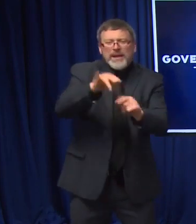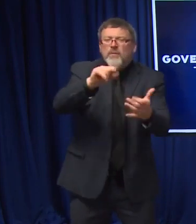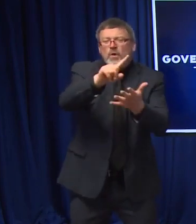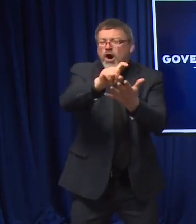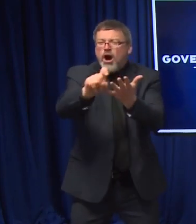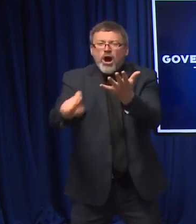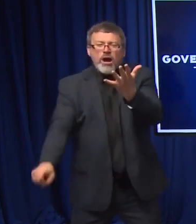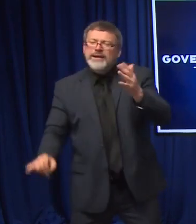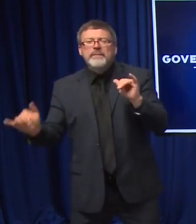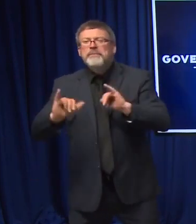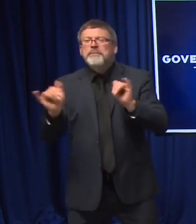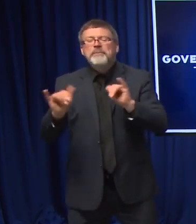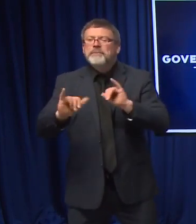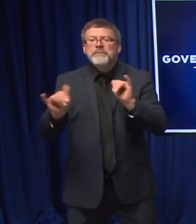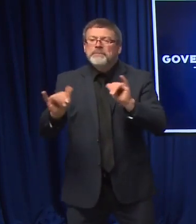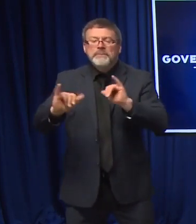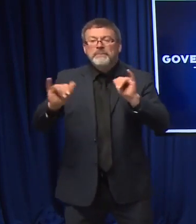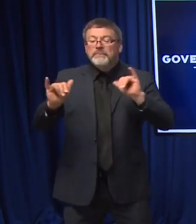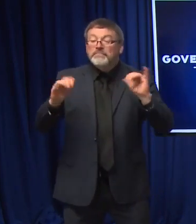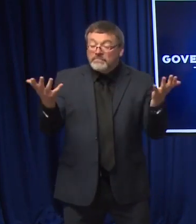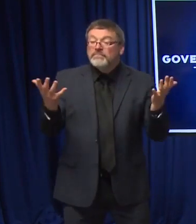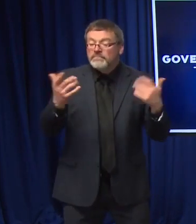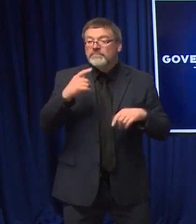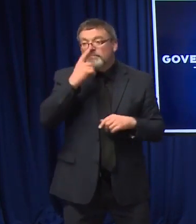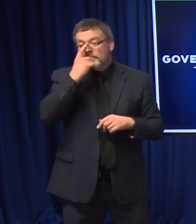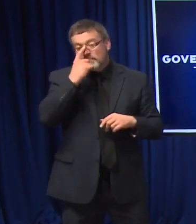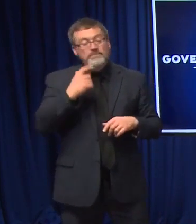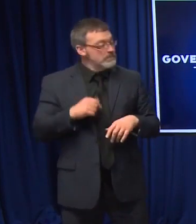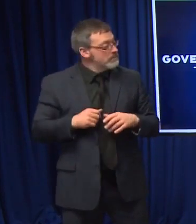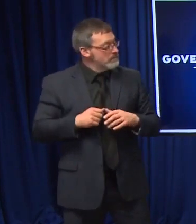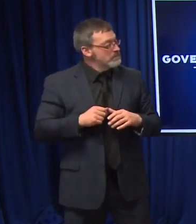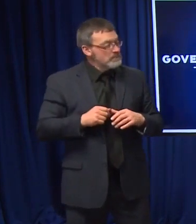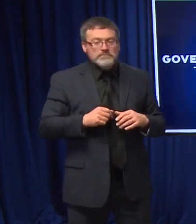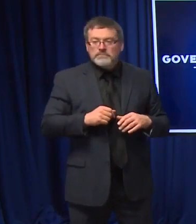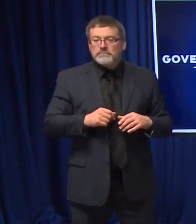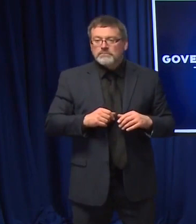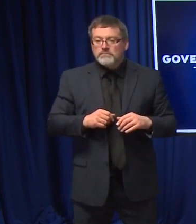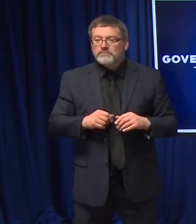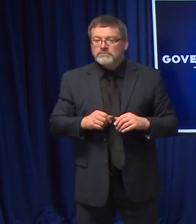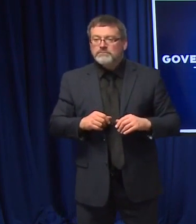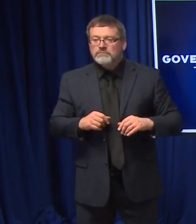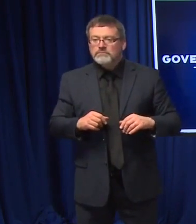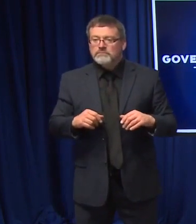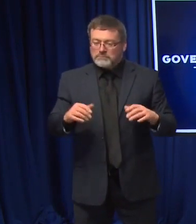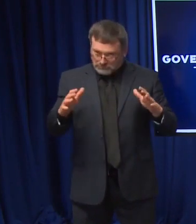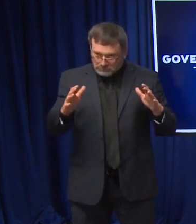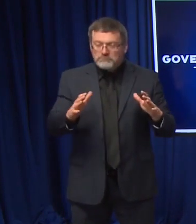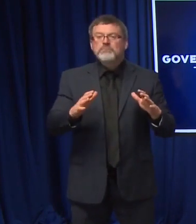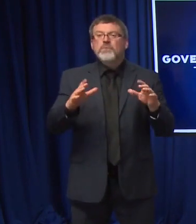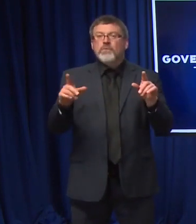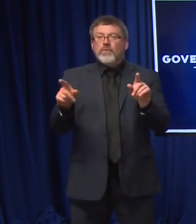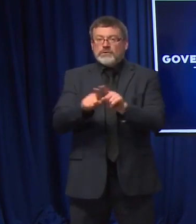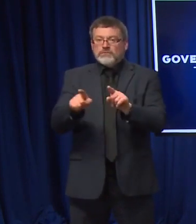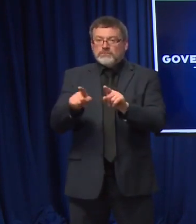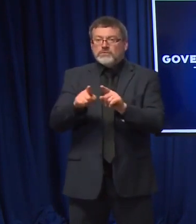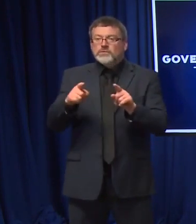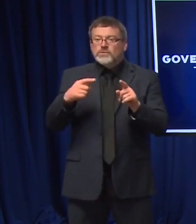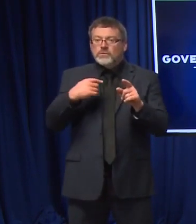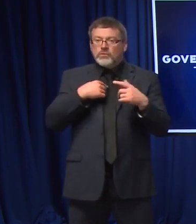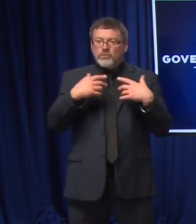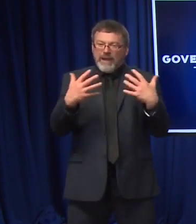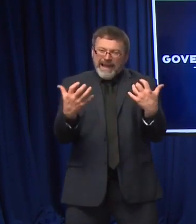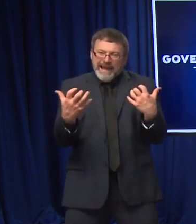that information. And then there are multiple processes in place to make sure that you know that the child is the correct child is being vaccinated